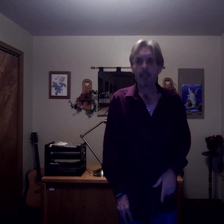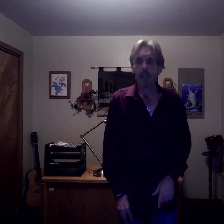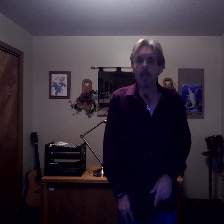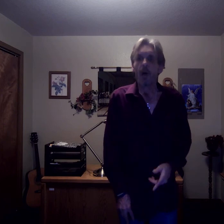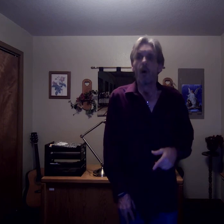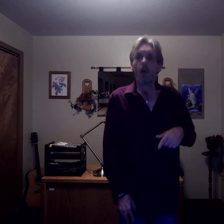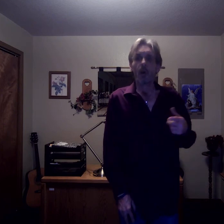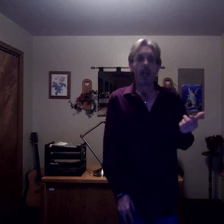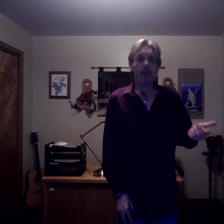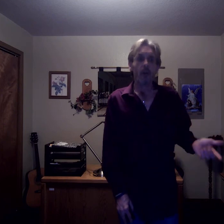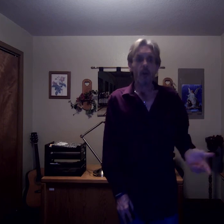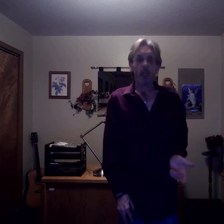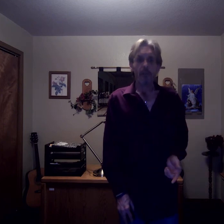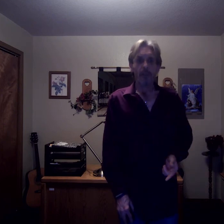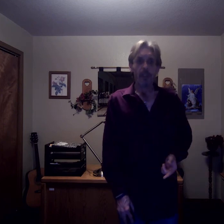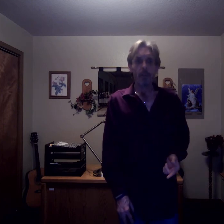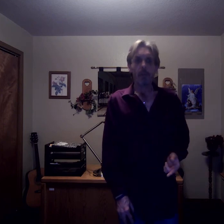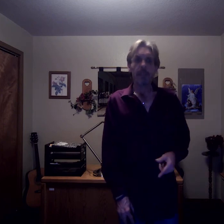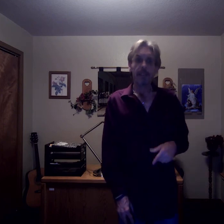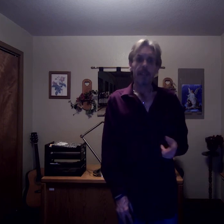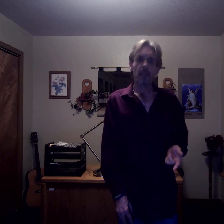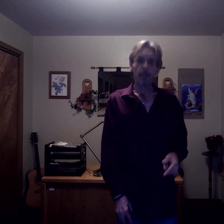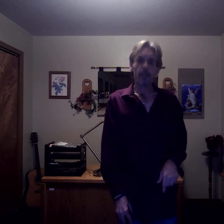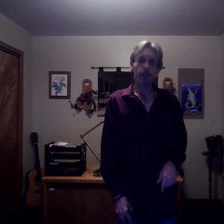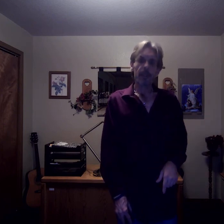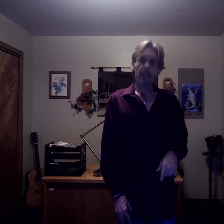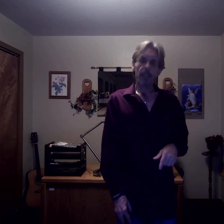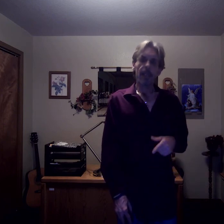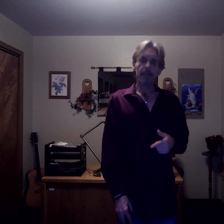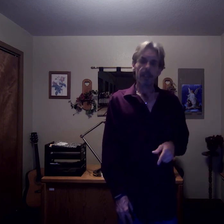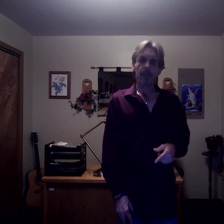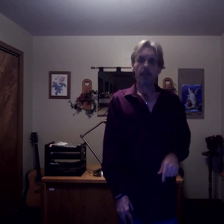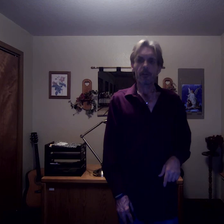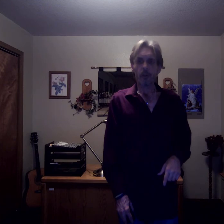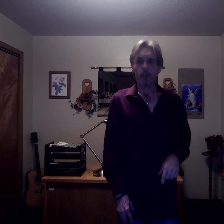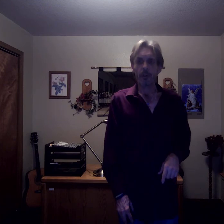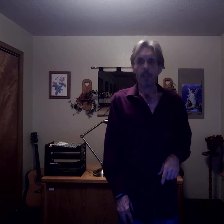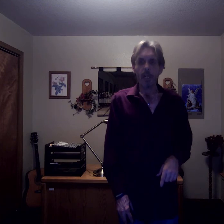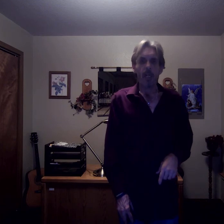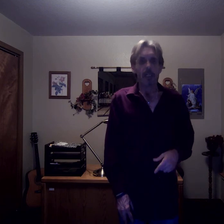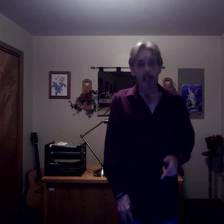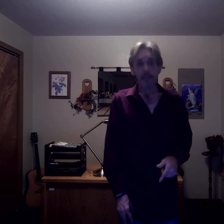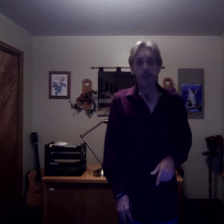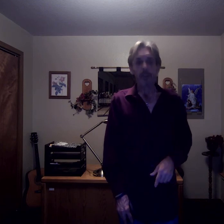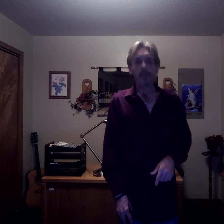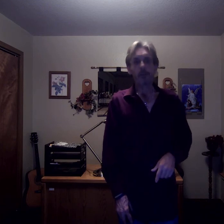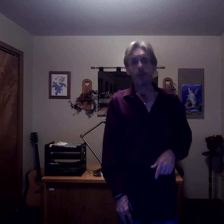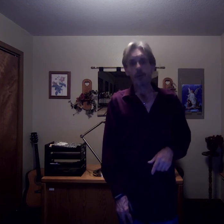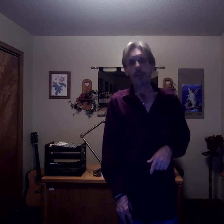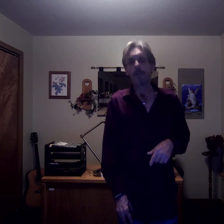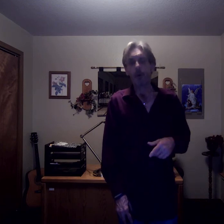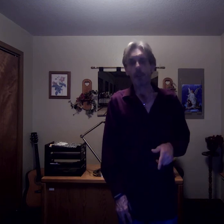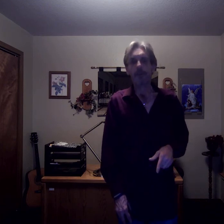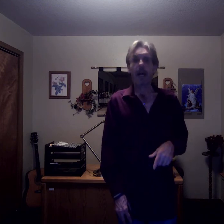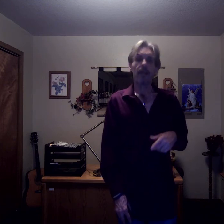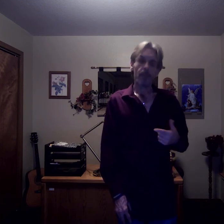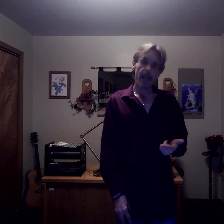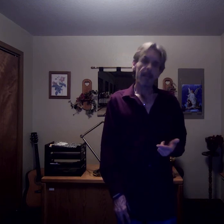or are no longer available in the elementary and secondary schools. Cuts so that these schools can focus on math,